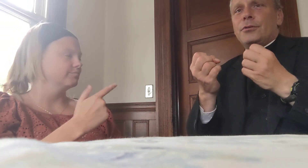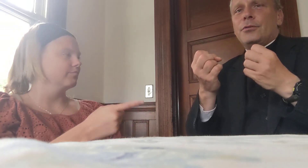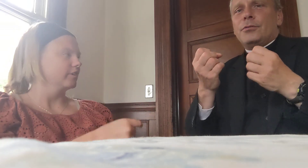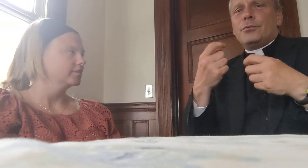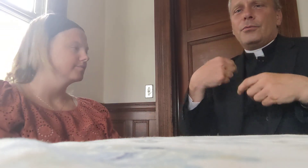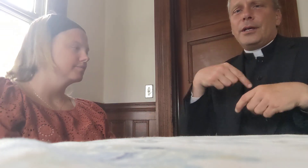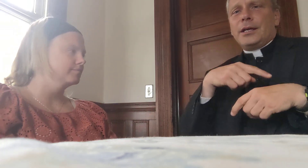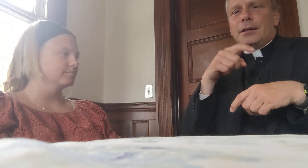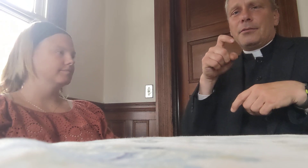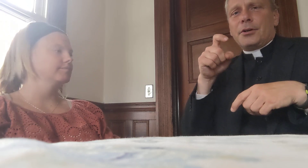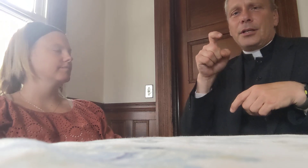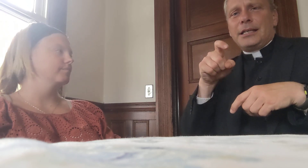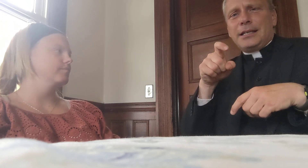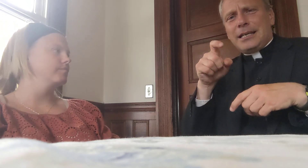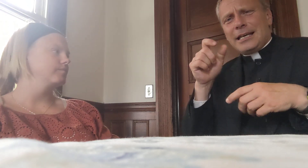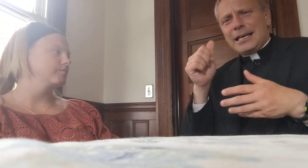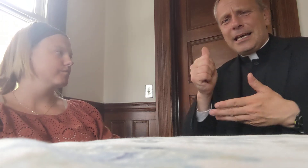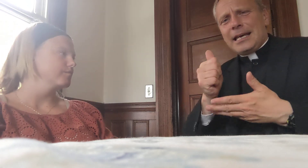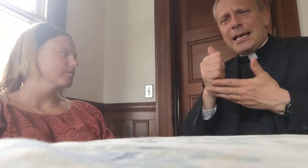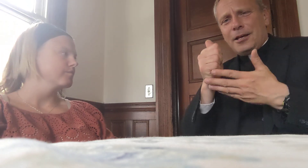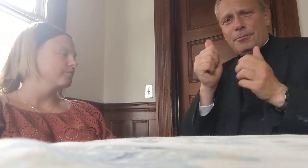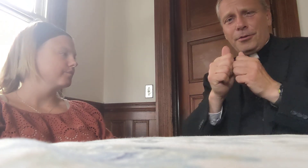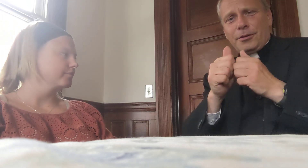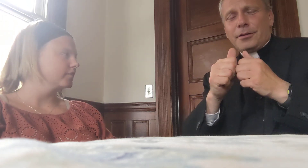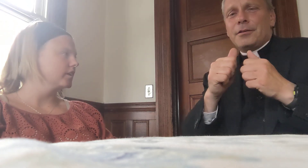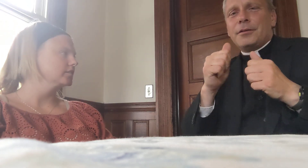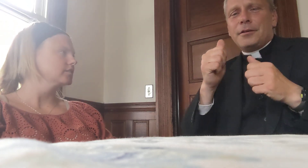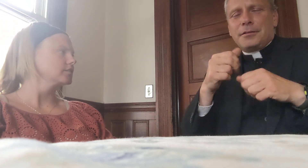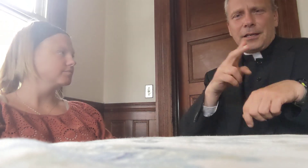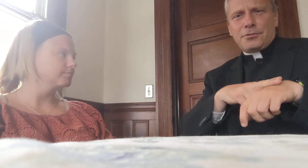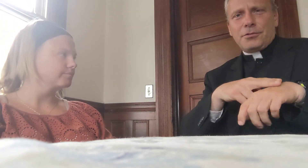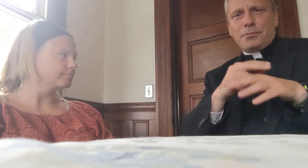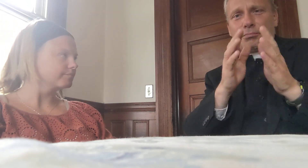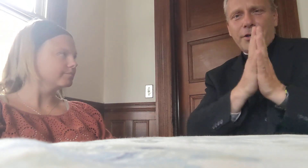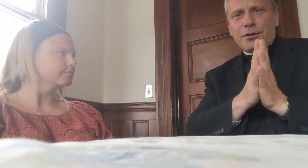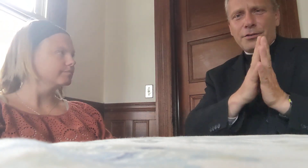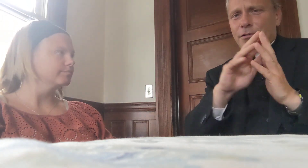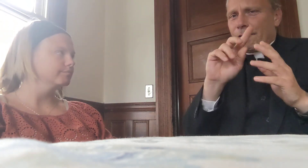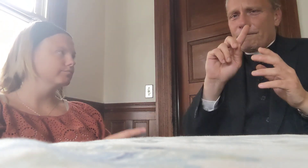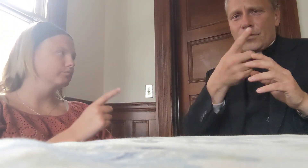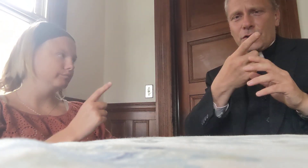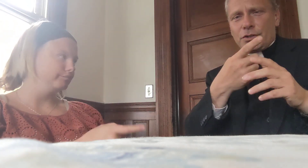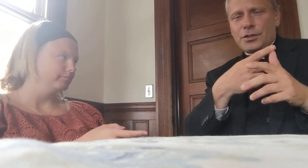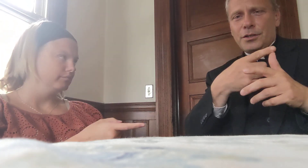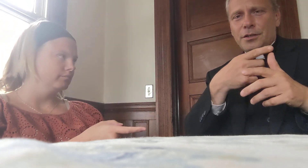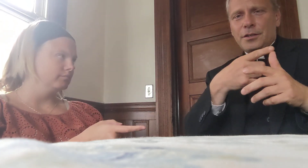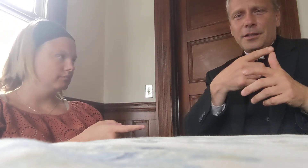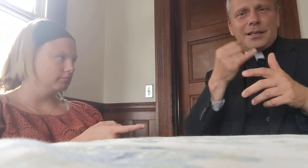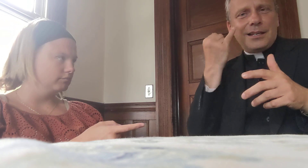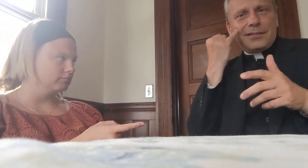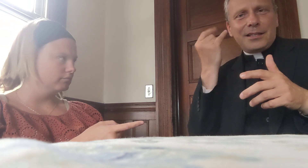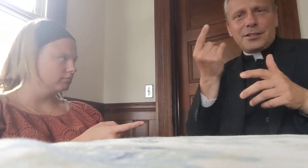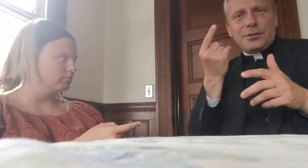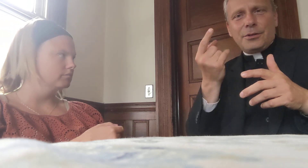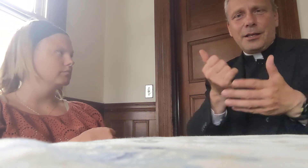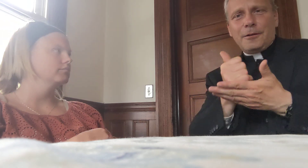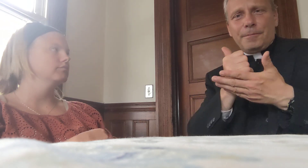we, uh, we're gonna need help with, naturally, prayers first, and if that's the only help,